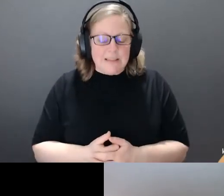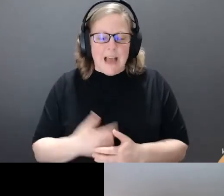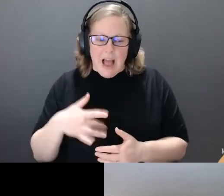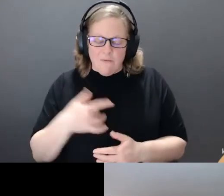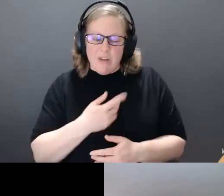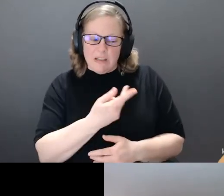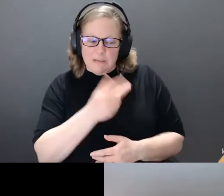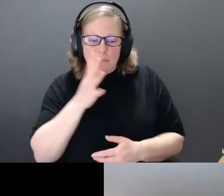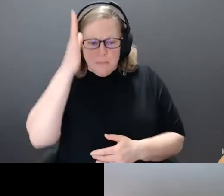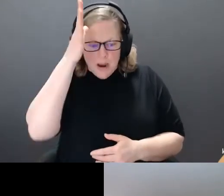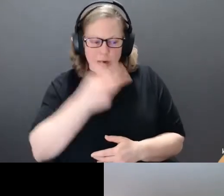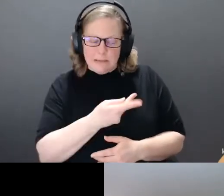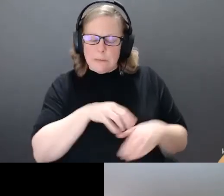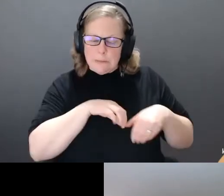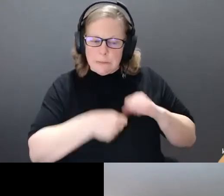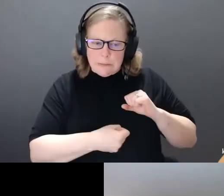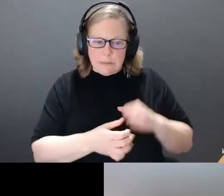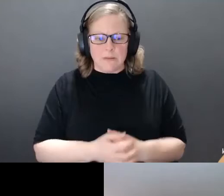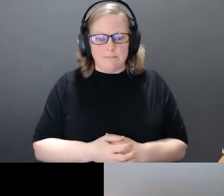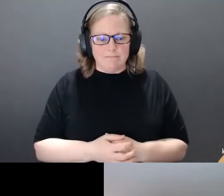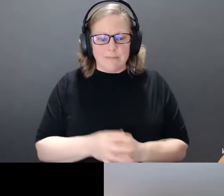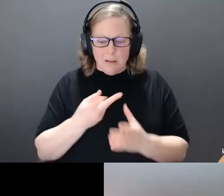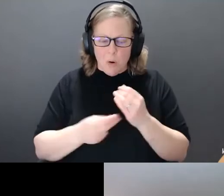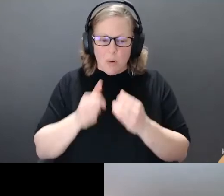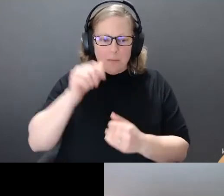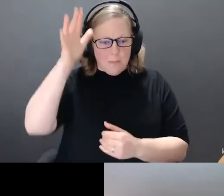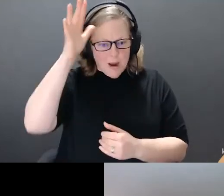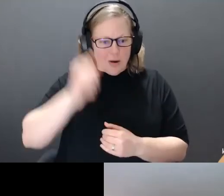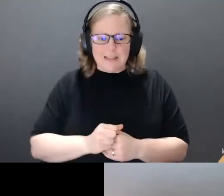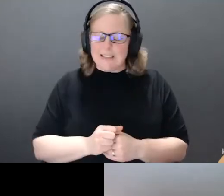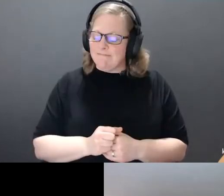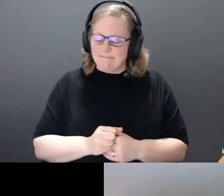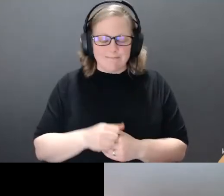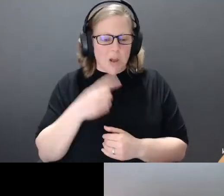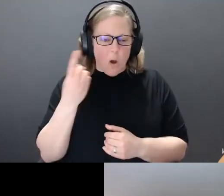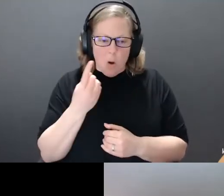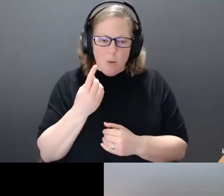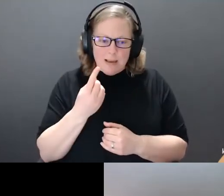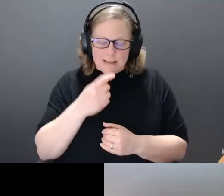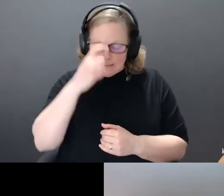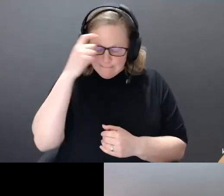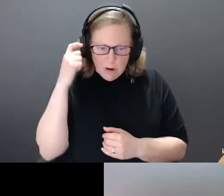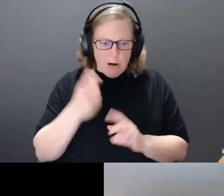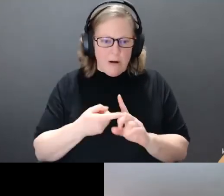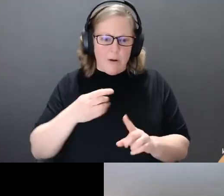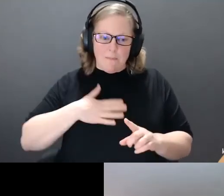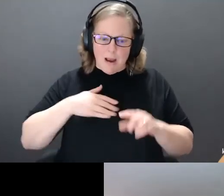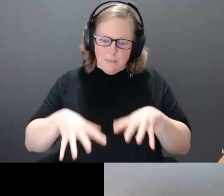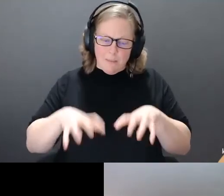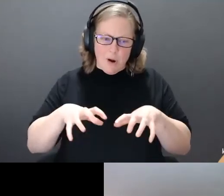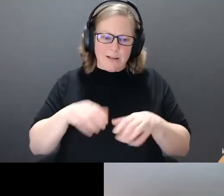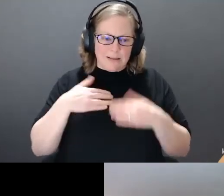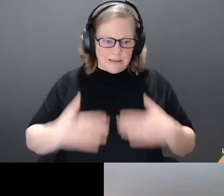My parents, especially my father, never recovered from my paralysis. A mere six years earlier, they had buried a daughter, Leona,